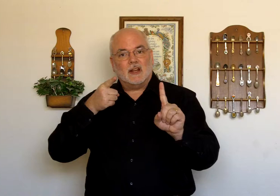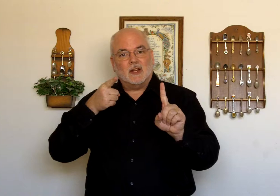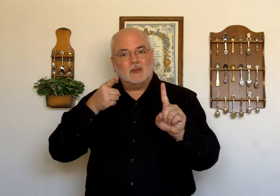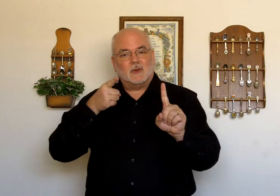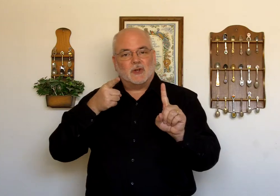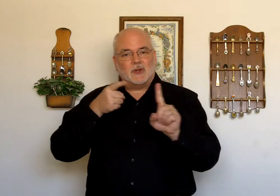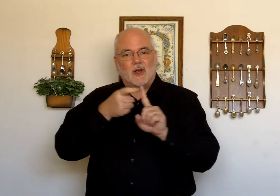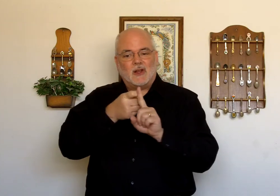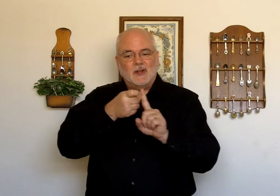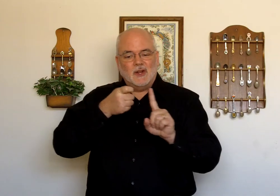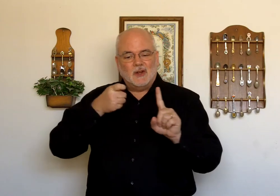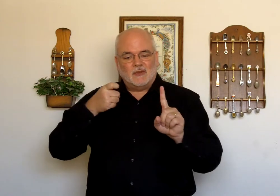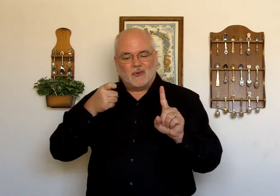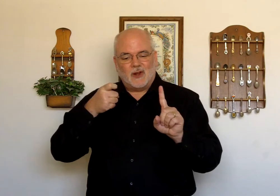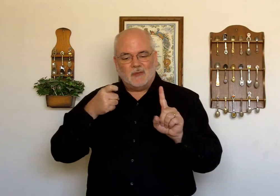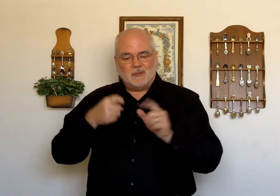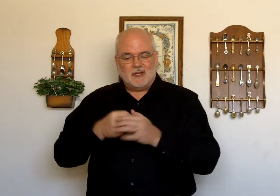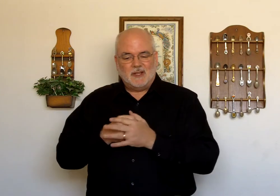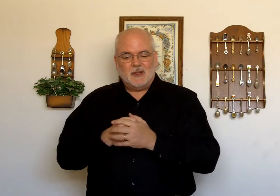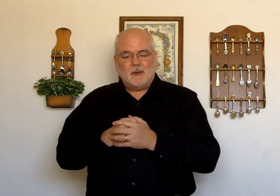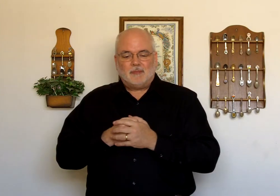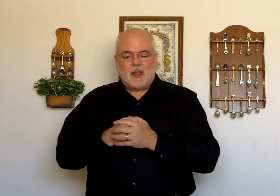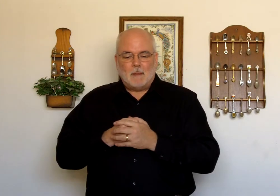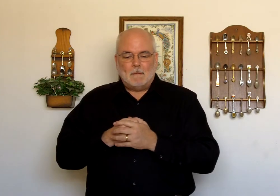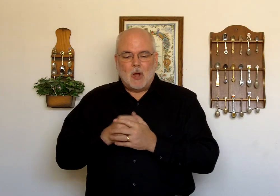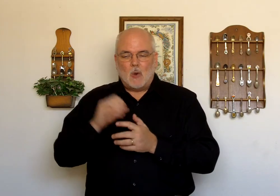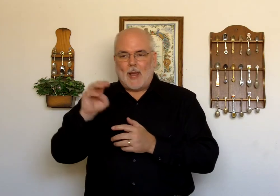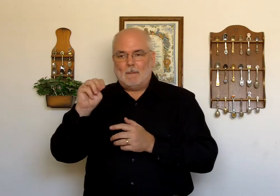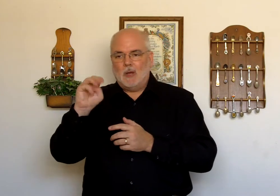And when they can go for it to talk. From. Moab.